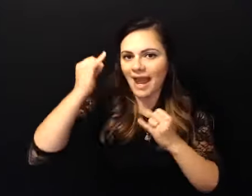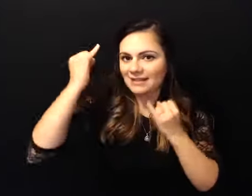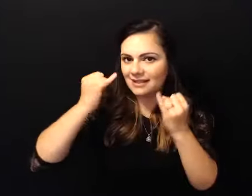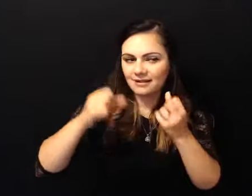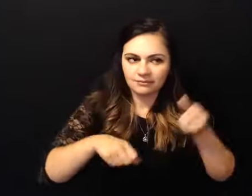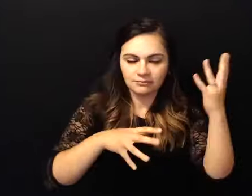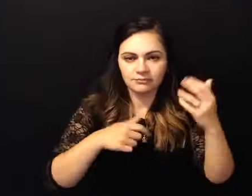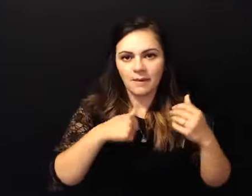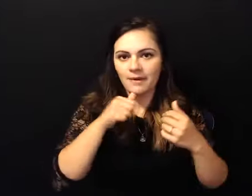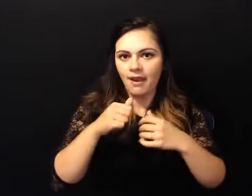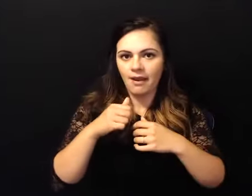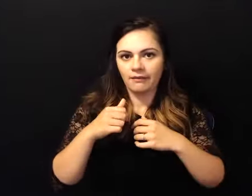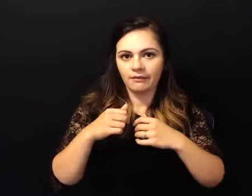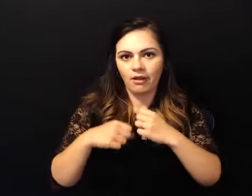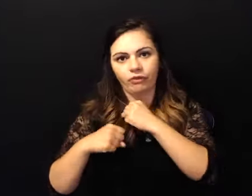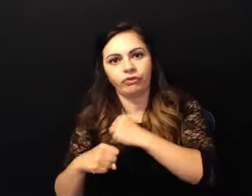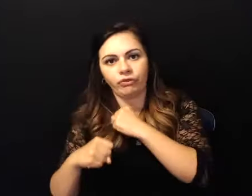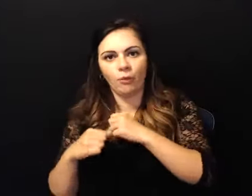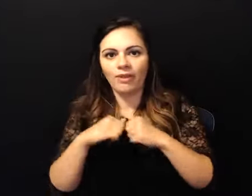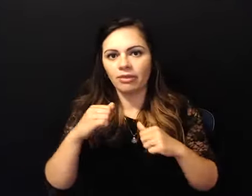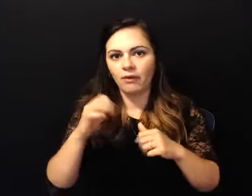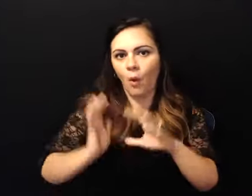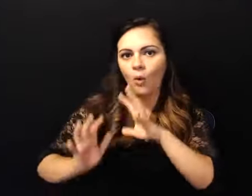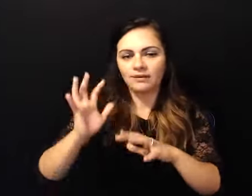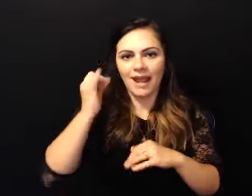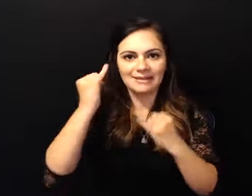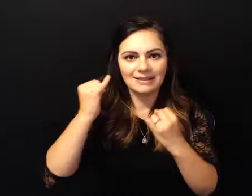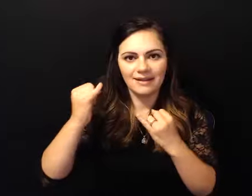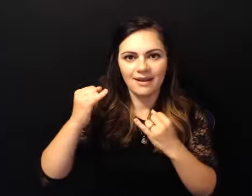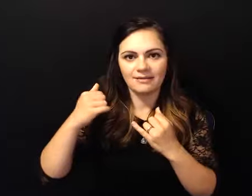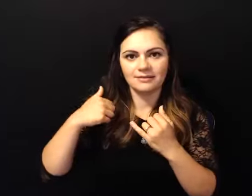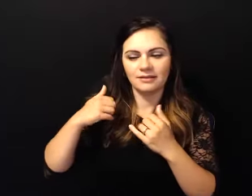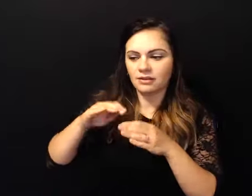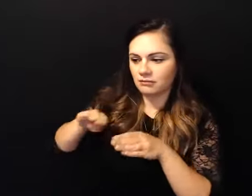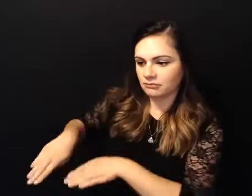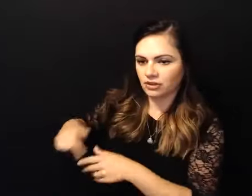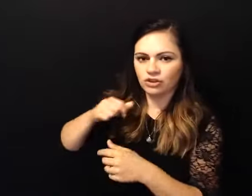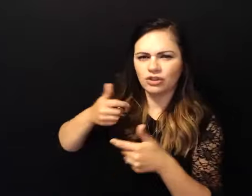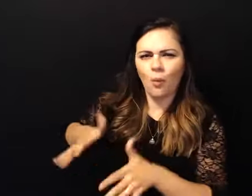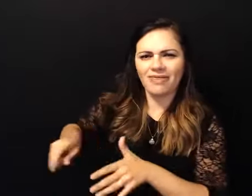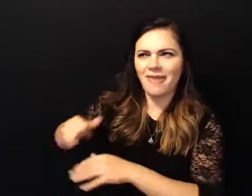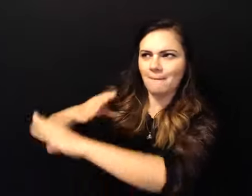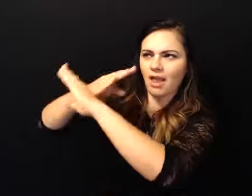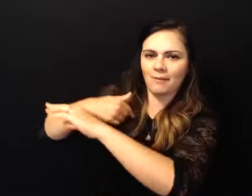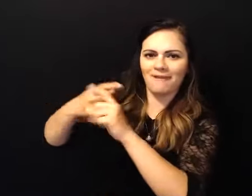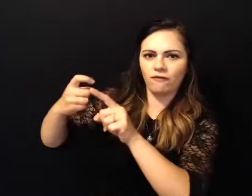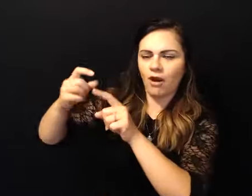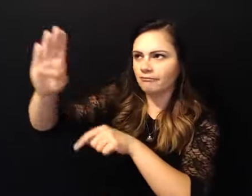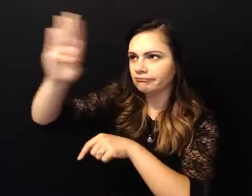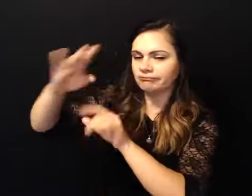from a god of my understanding and i call that sponsor and i participate in my own my own recovery and i show up and i suit